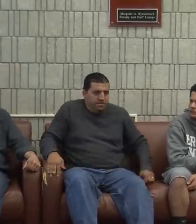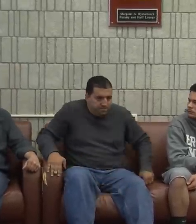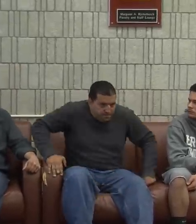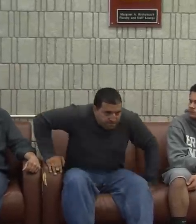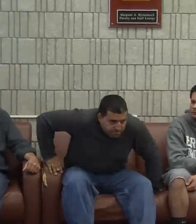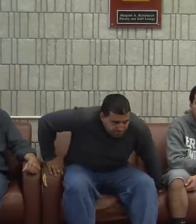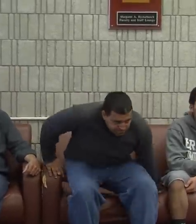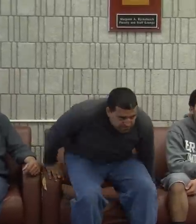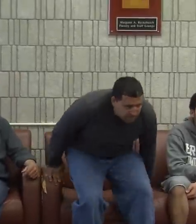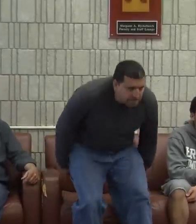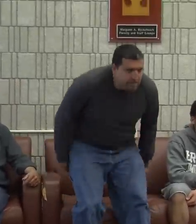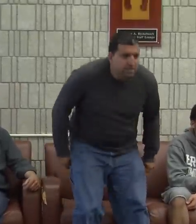What did they do?